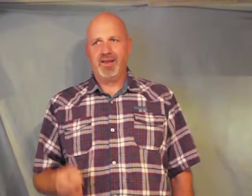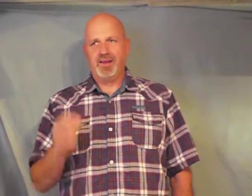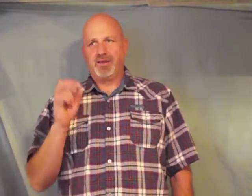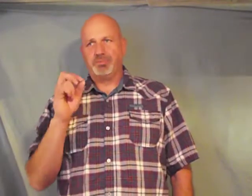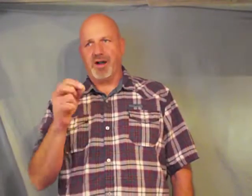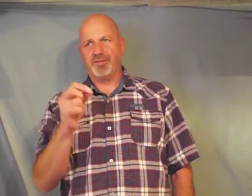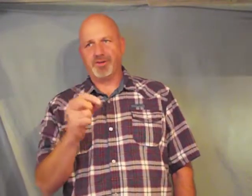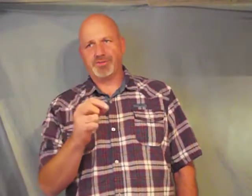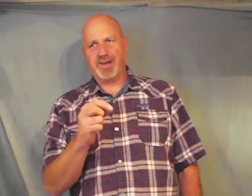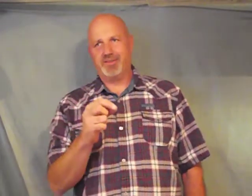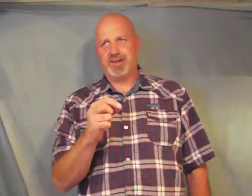proverbs 17